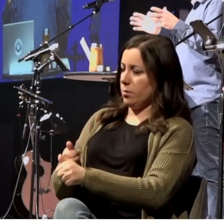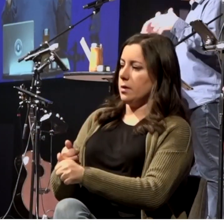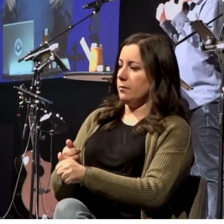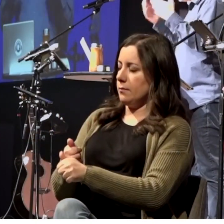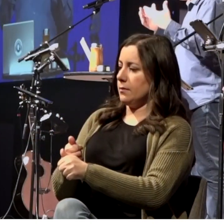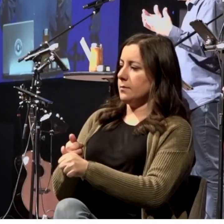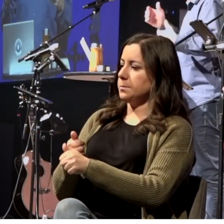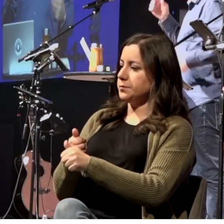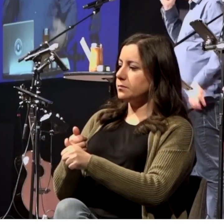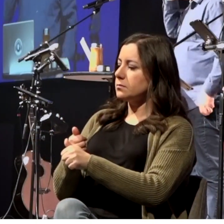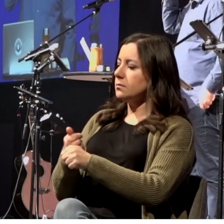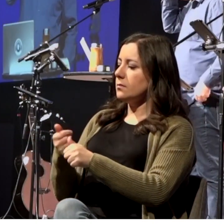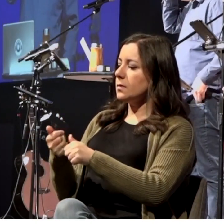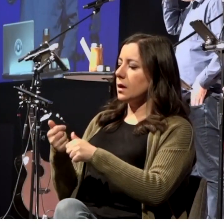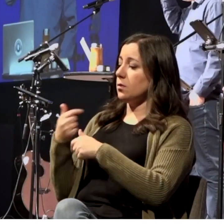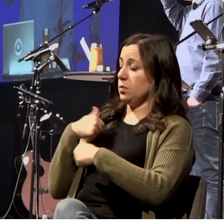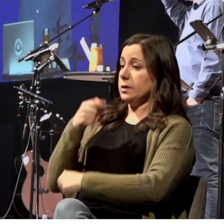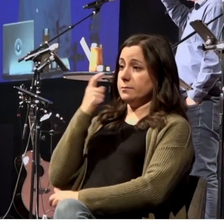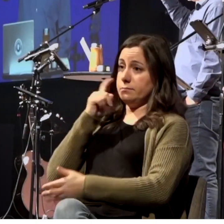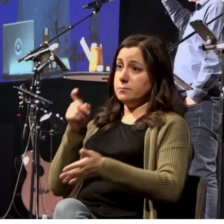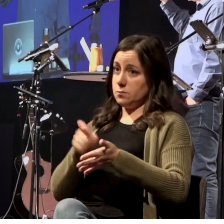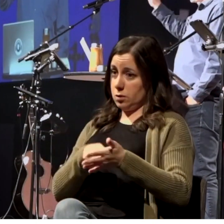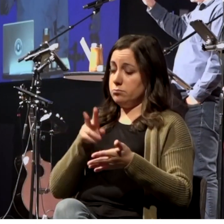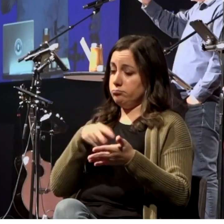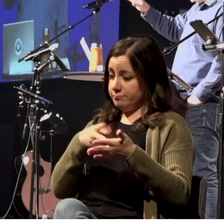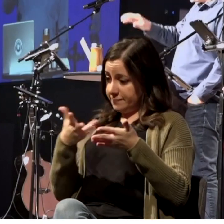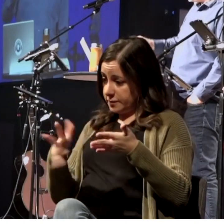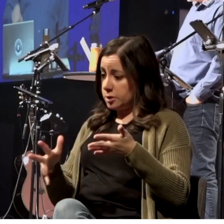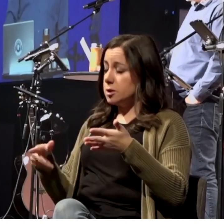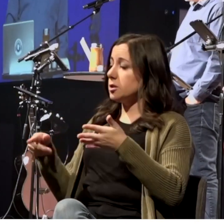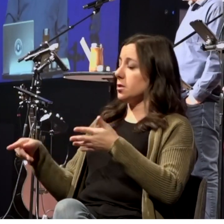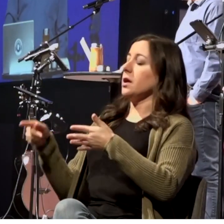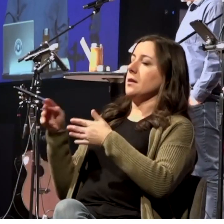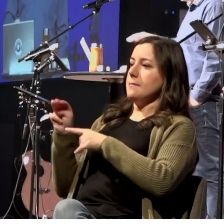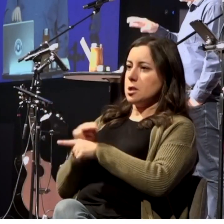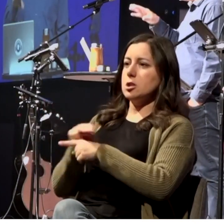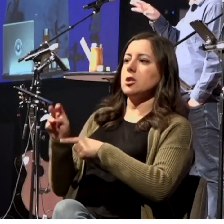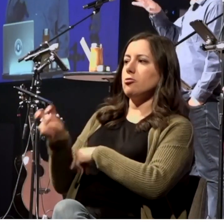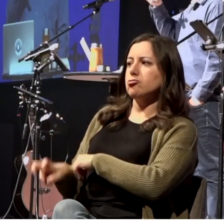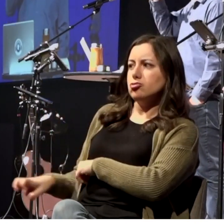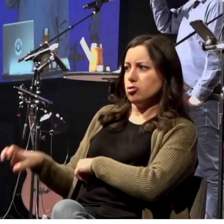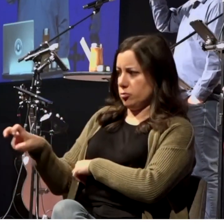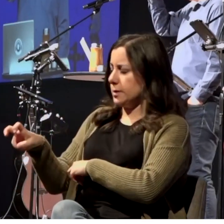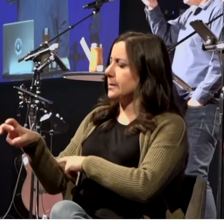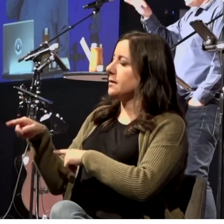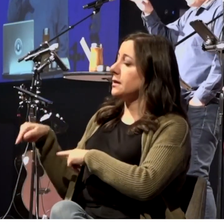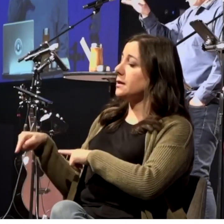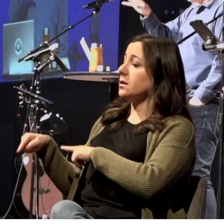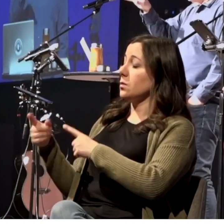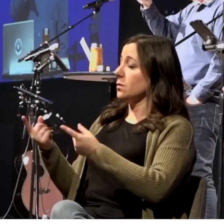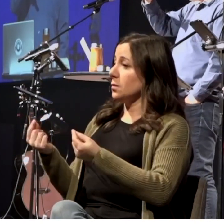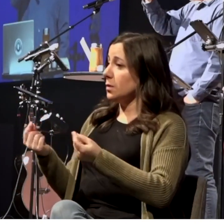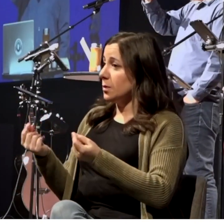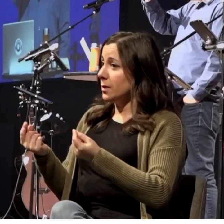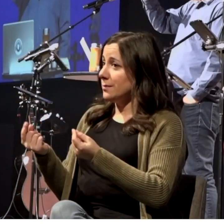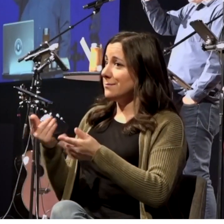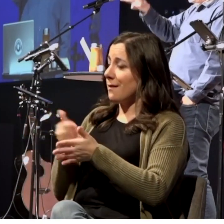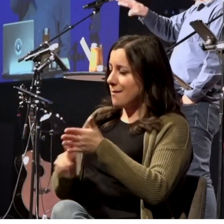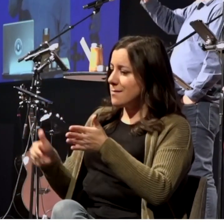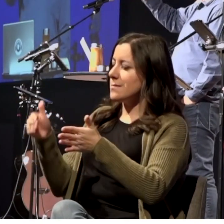manifested on his first missionary journey as well. What's he doing? His pattern is that he seeks